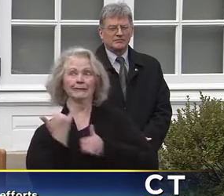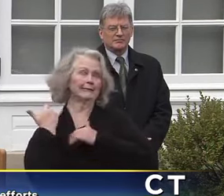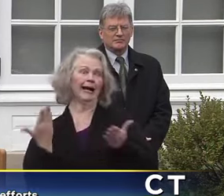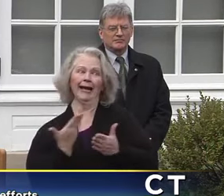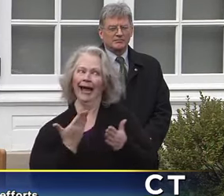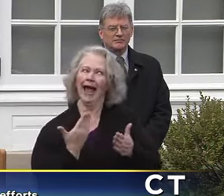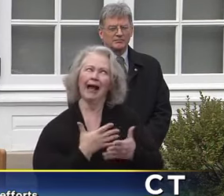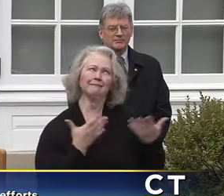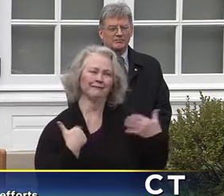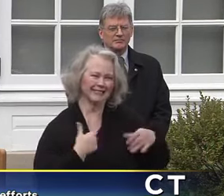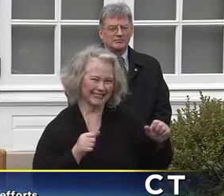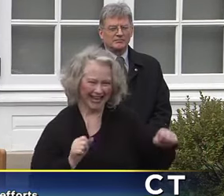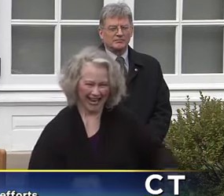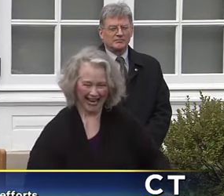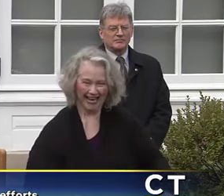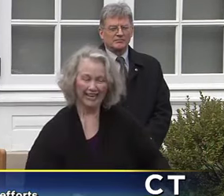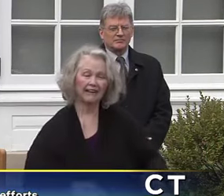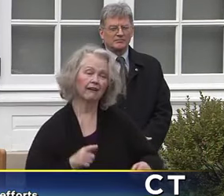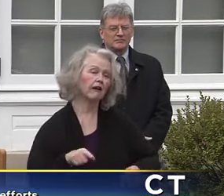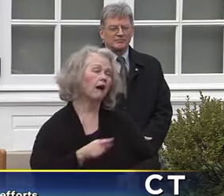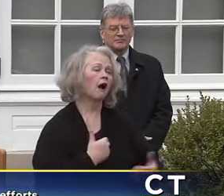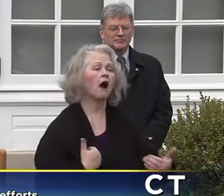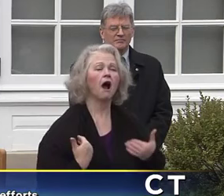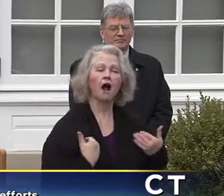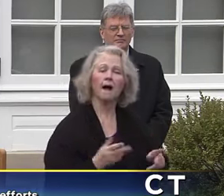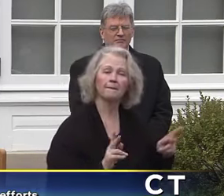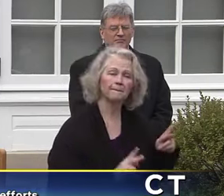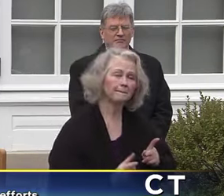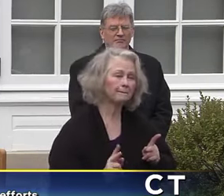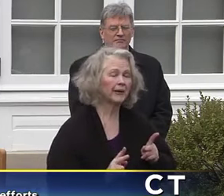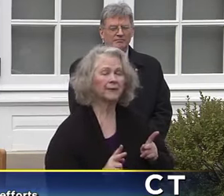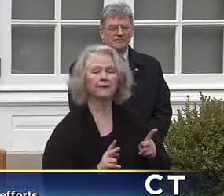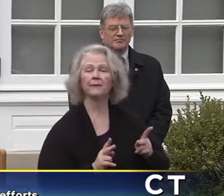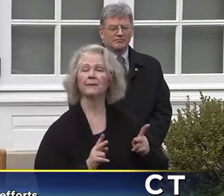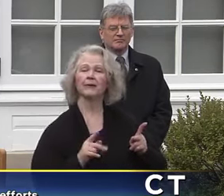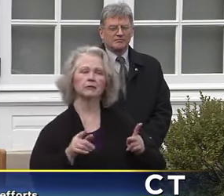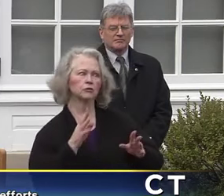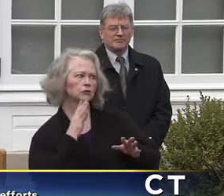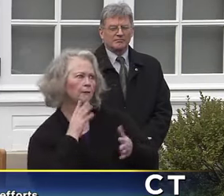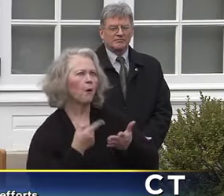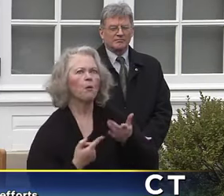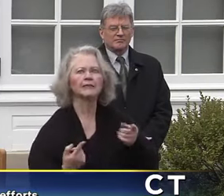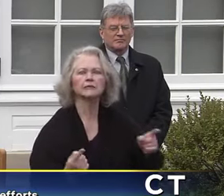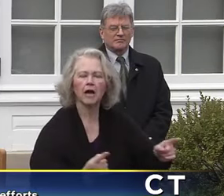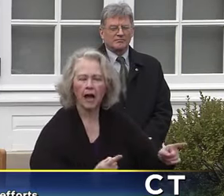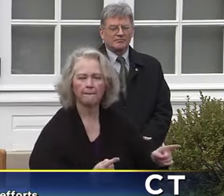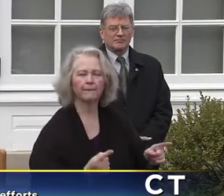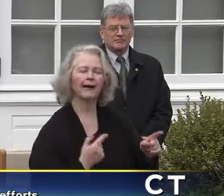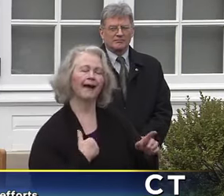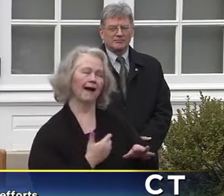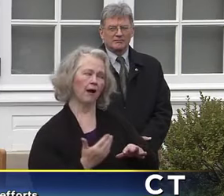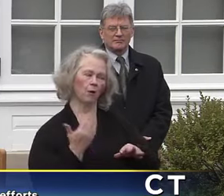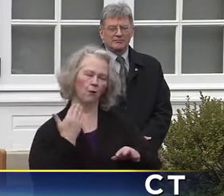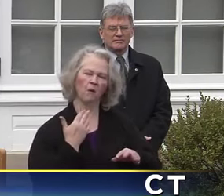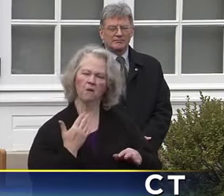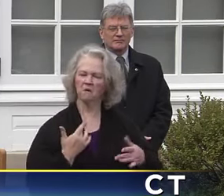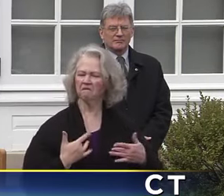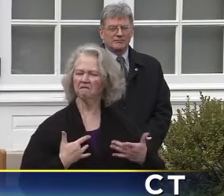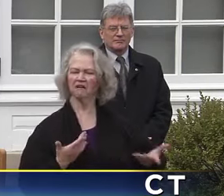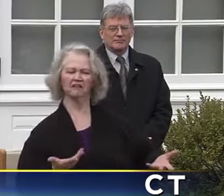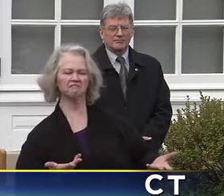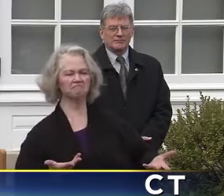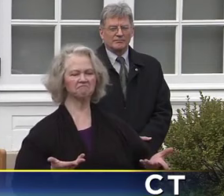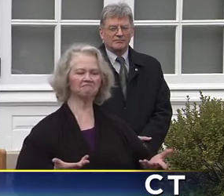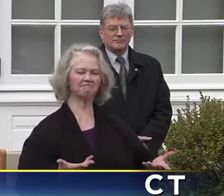humanly can. And to young people, when you talk about what could be happening, I know sometimes we feel like we're,